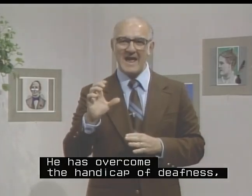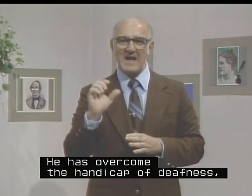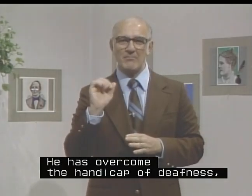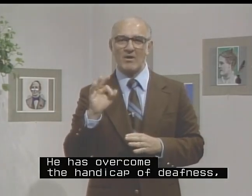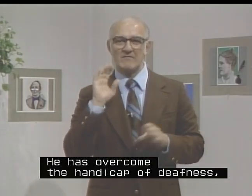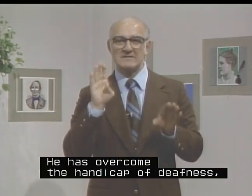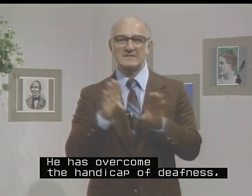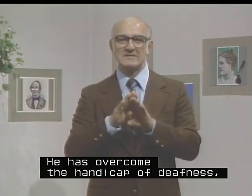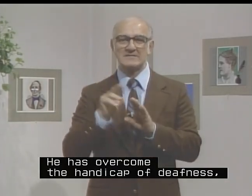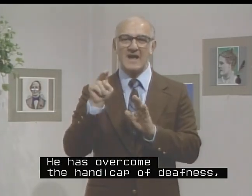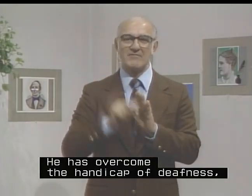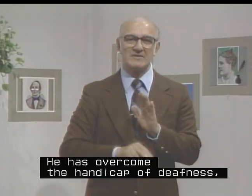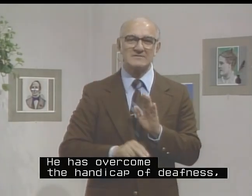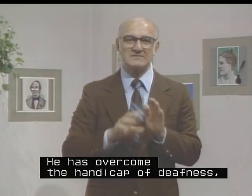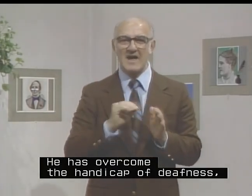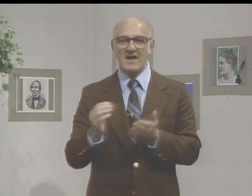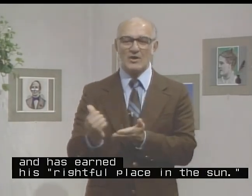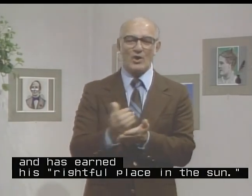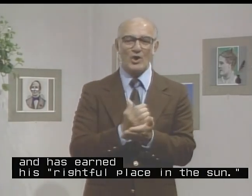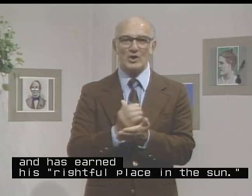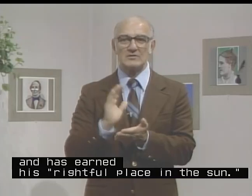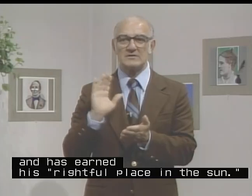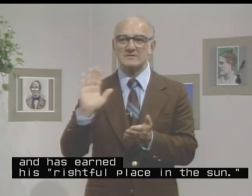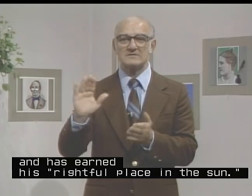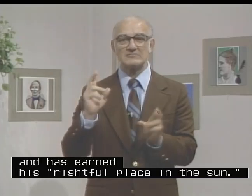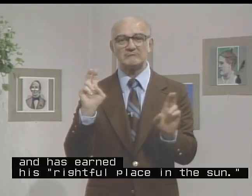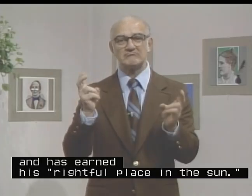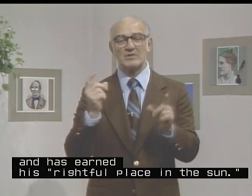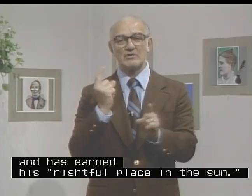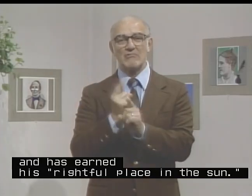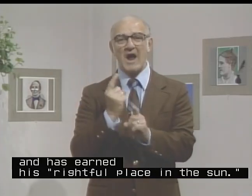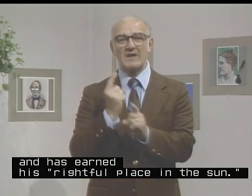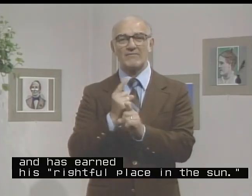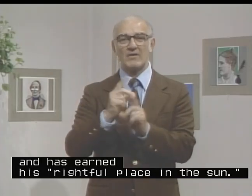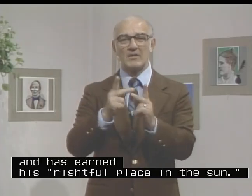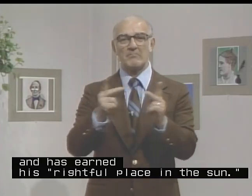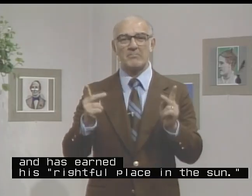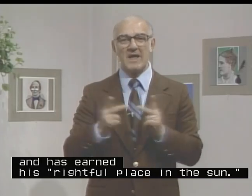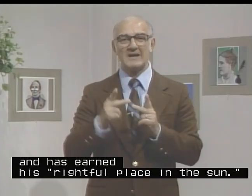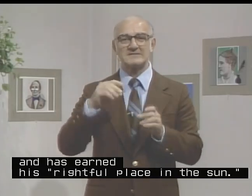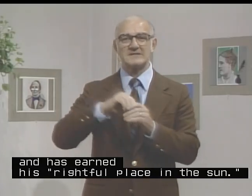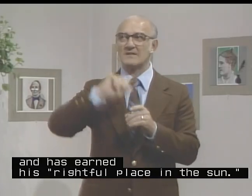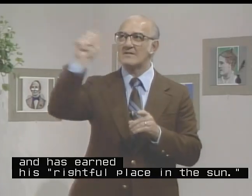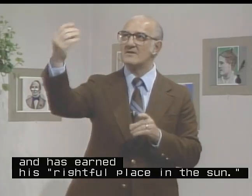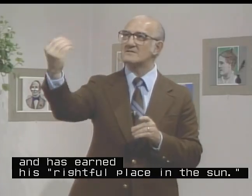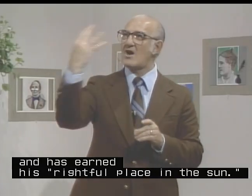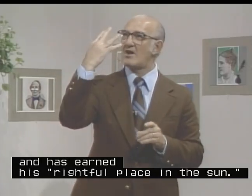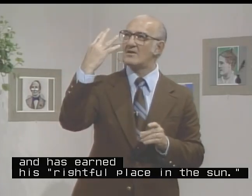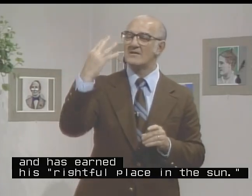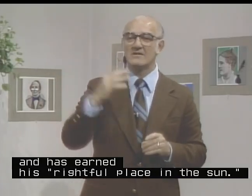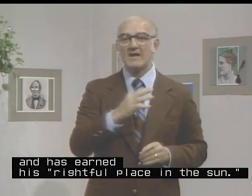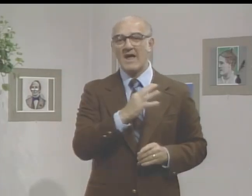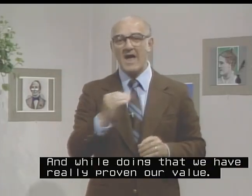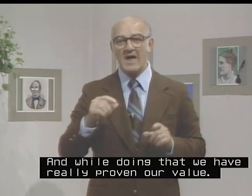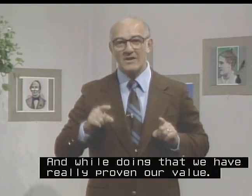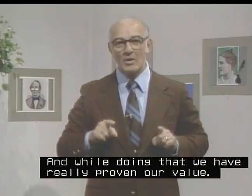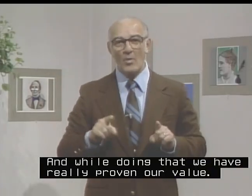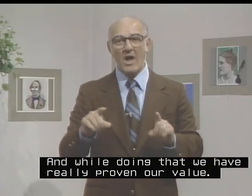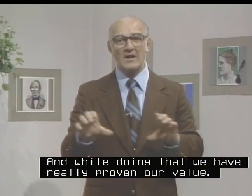of deafness and earned his rightful place in the sun. And while